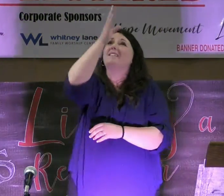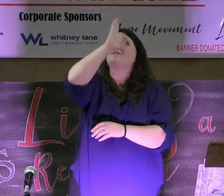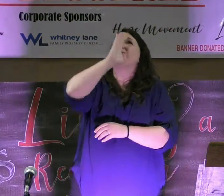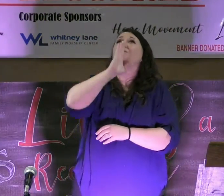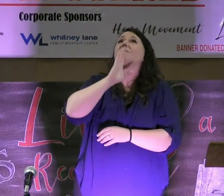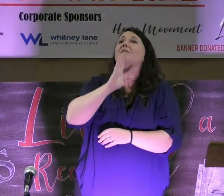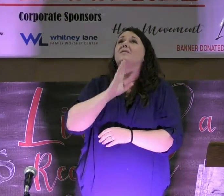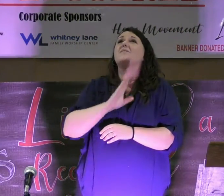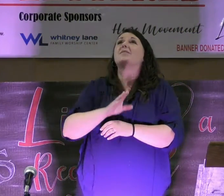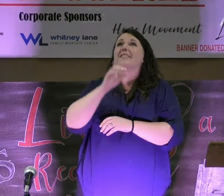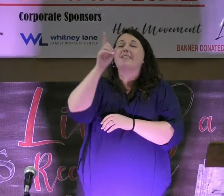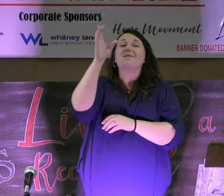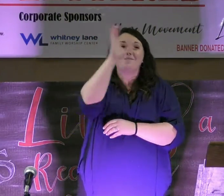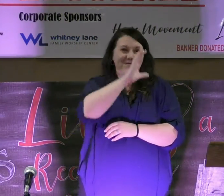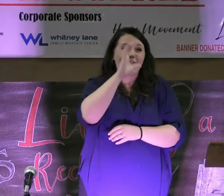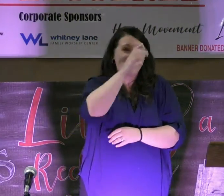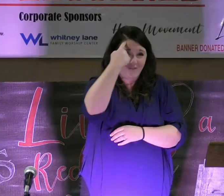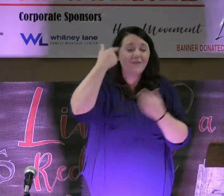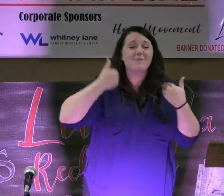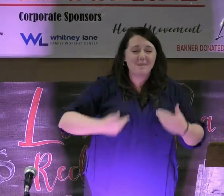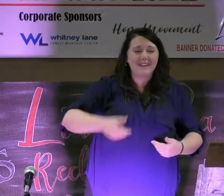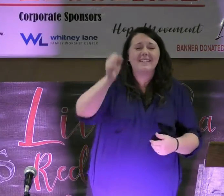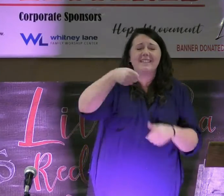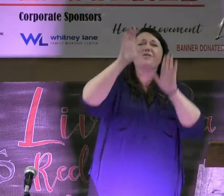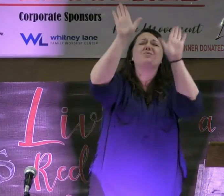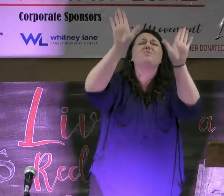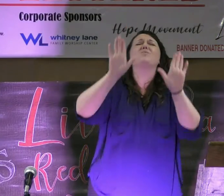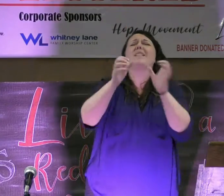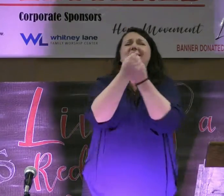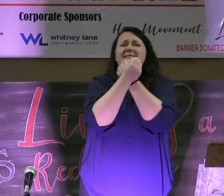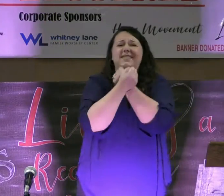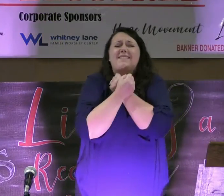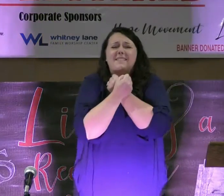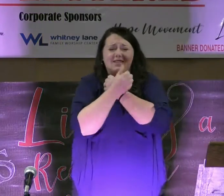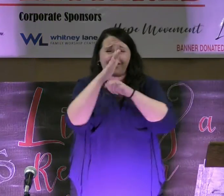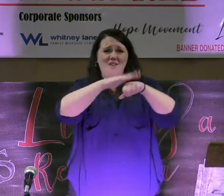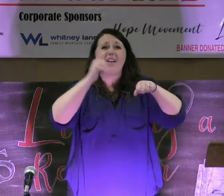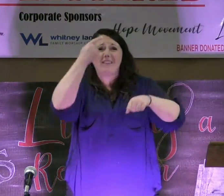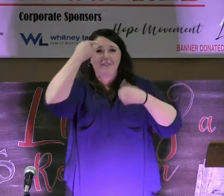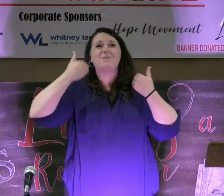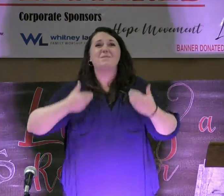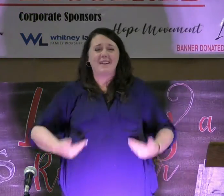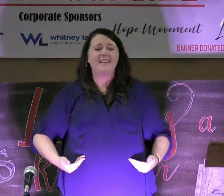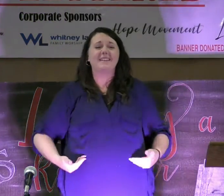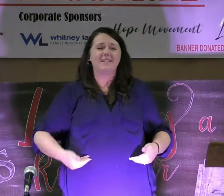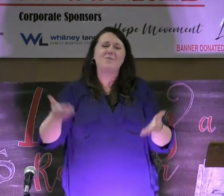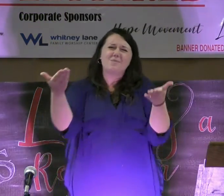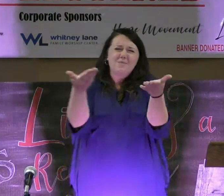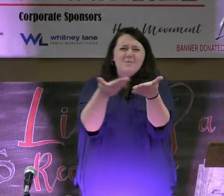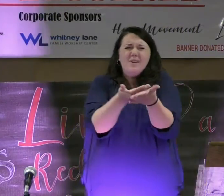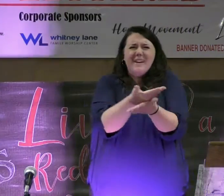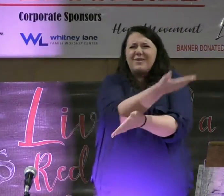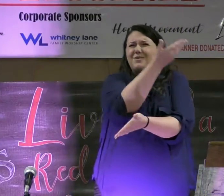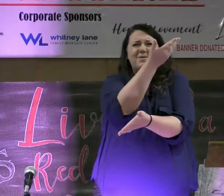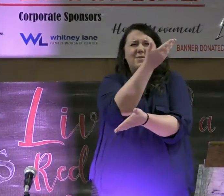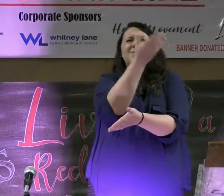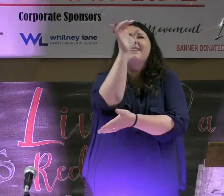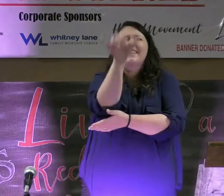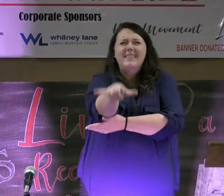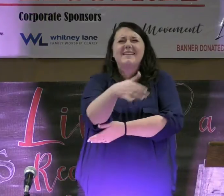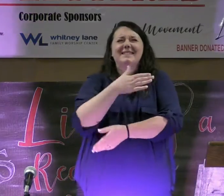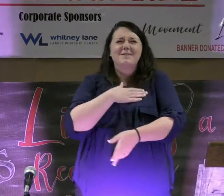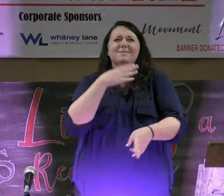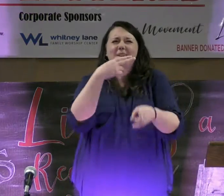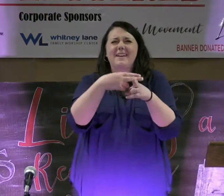God, you must be looking for me. Greatly loved? You must be calling for me. Brand new? That is